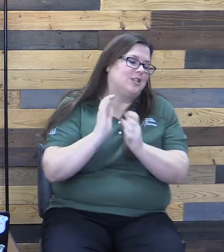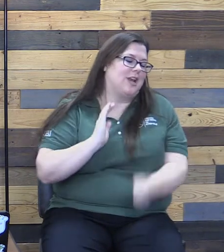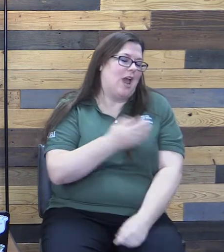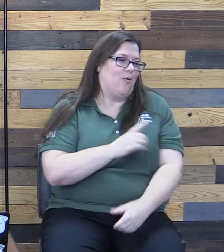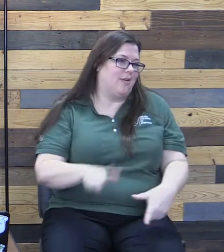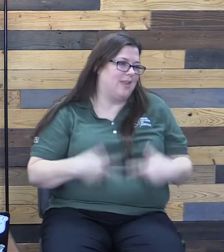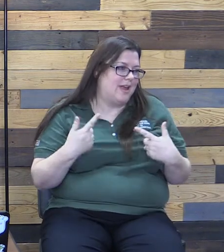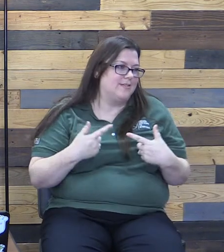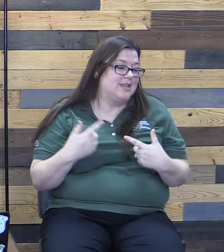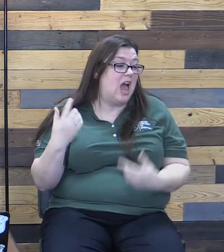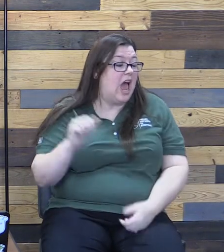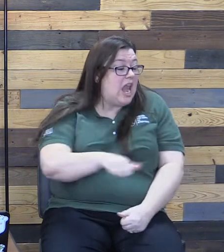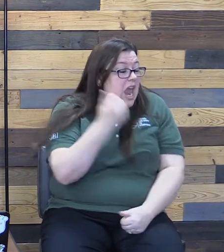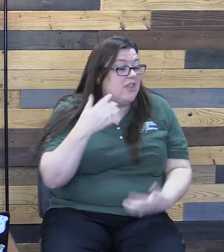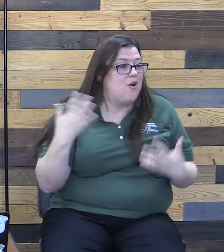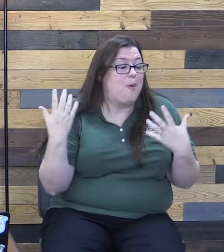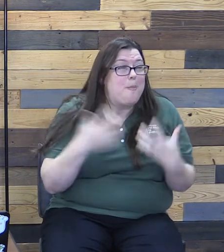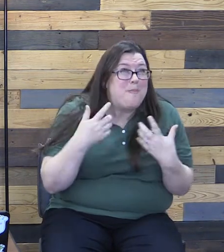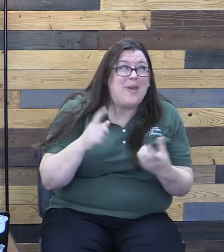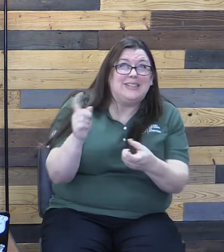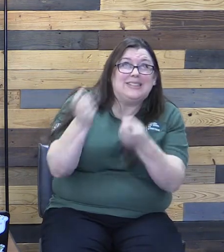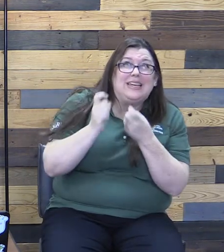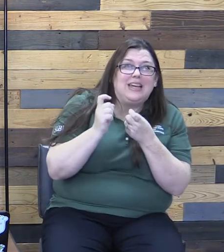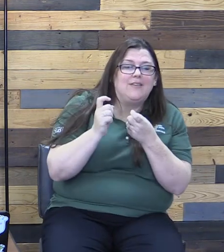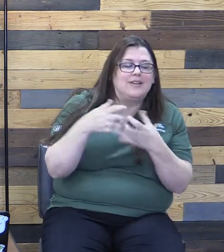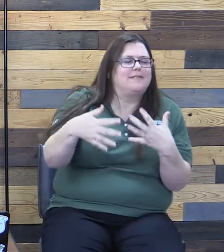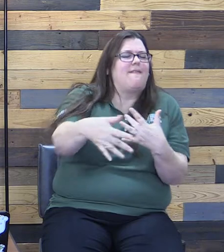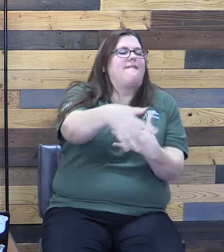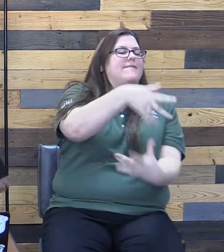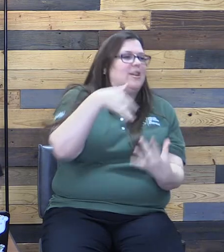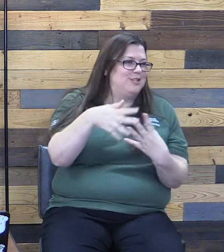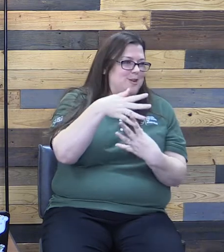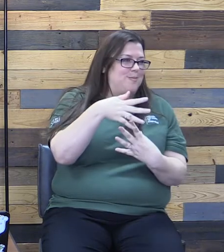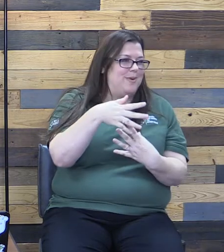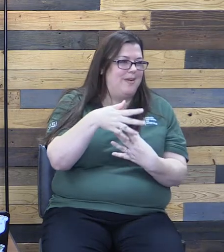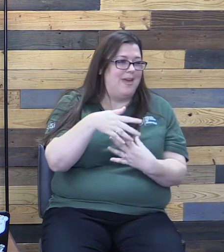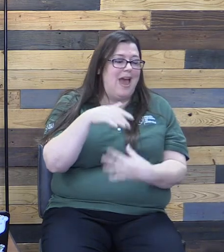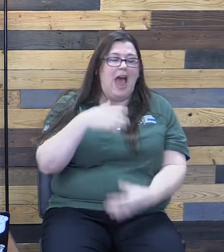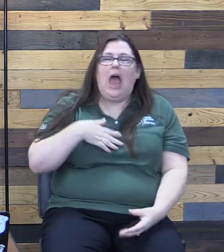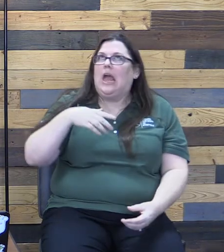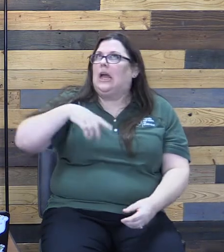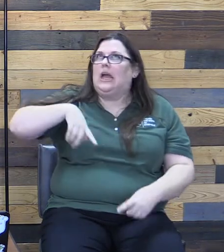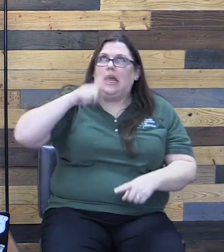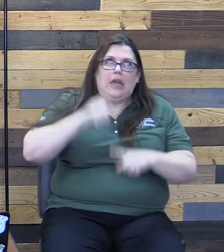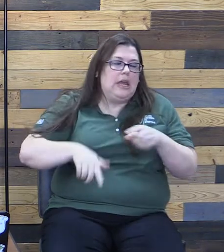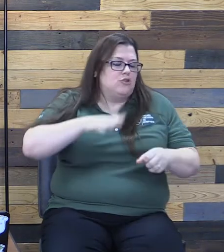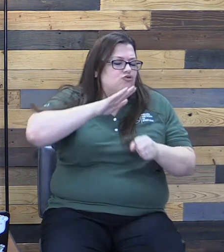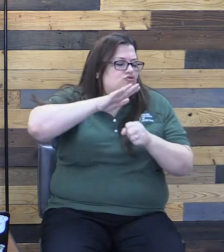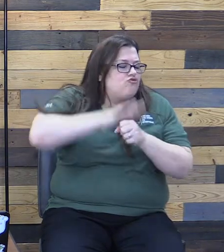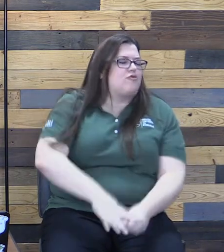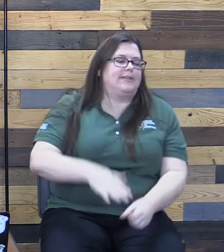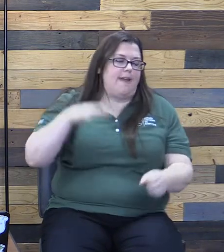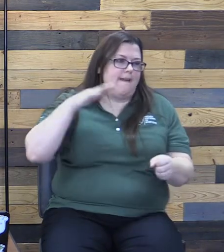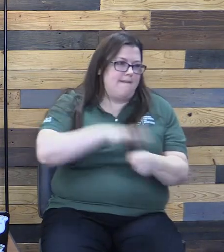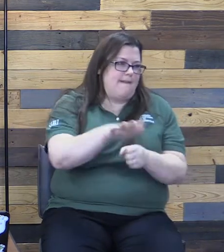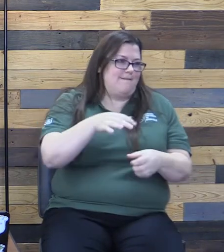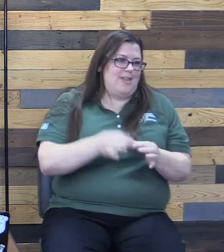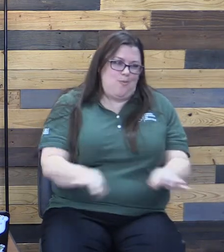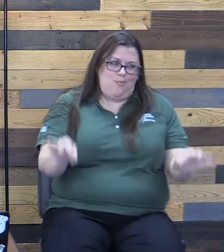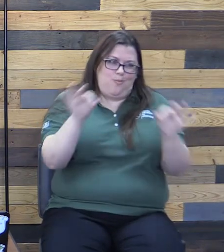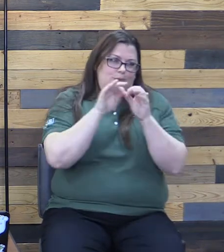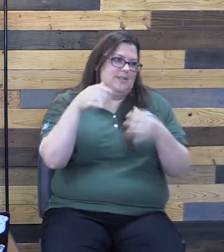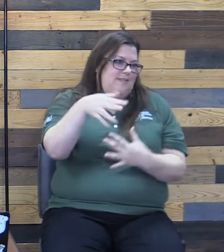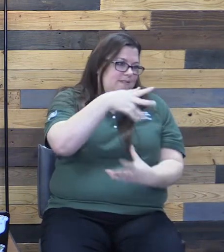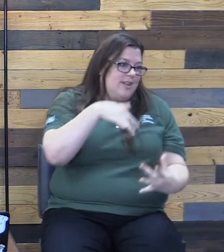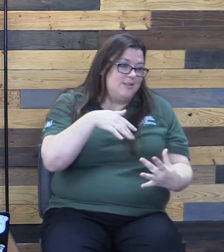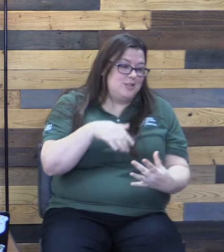Another amazing gift that we are given is fellowship. I cannot stress the importance of fellowship. Now after COVID